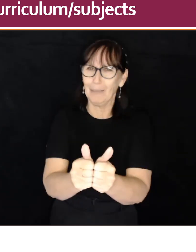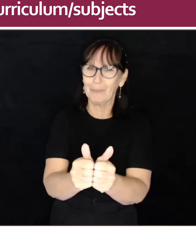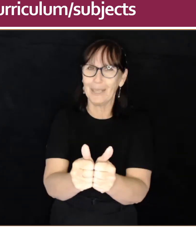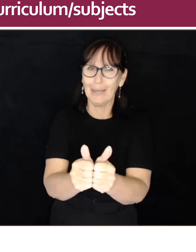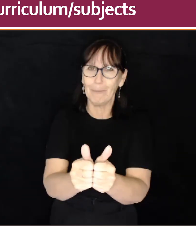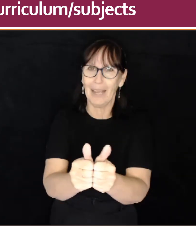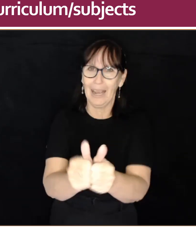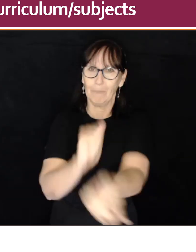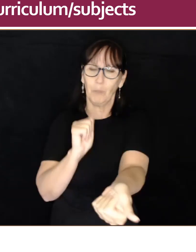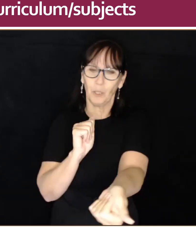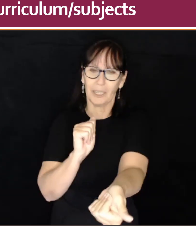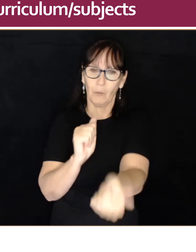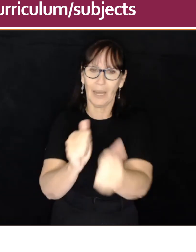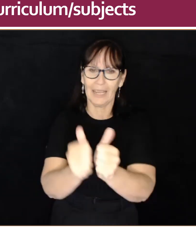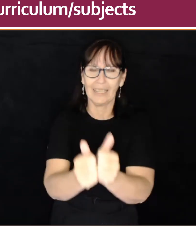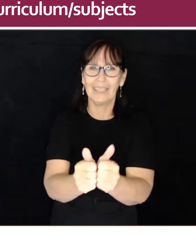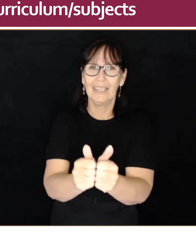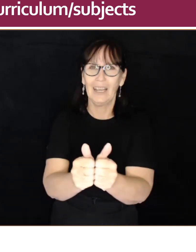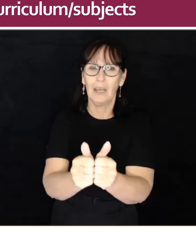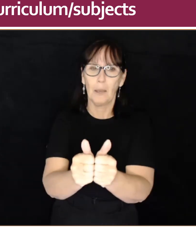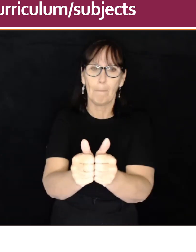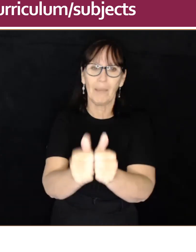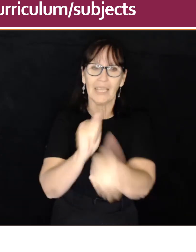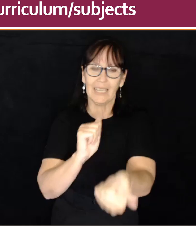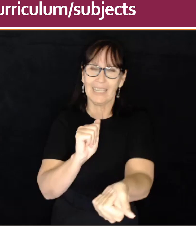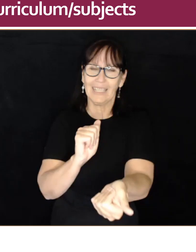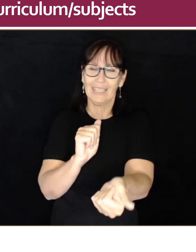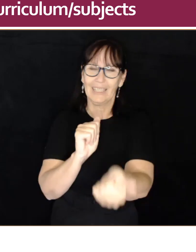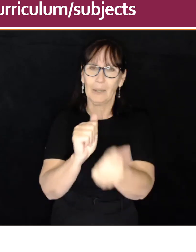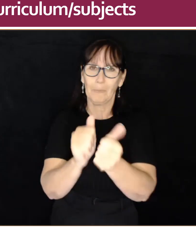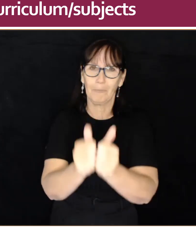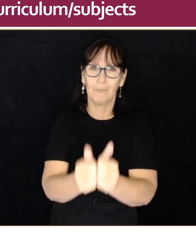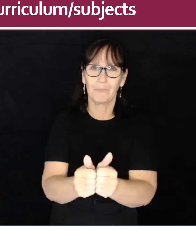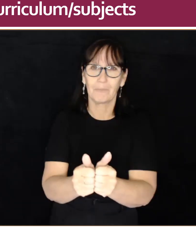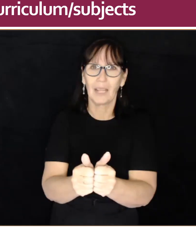Both thumbs up and pulling away. P.E.